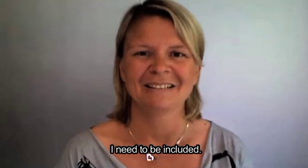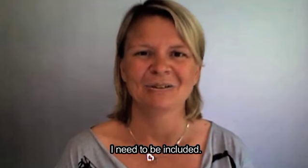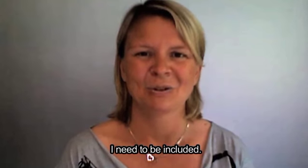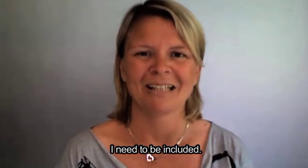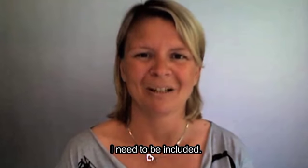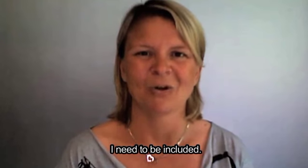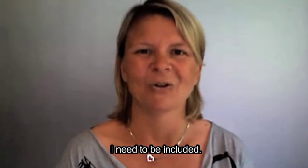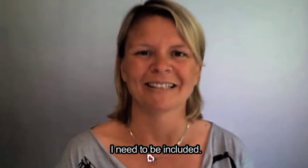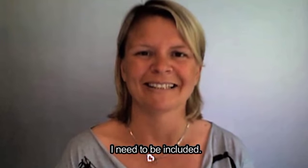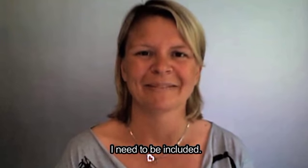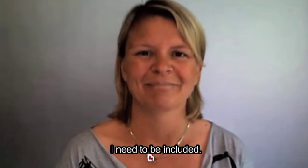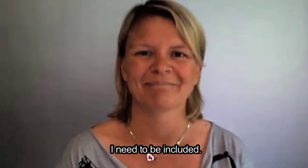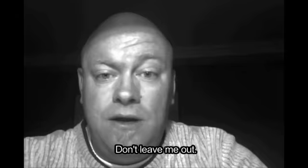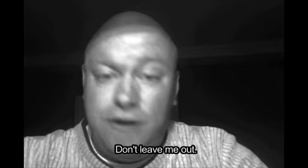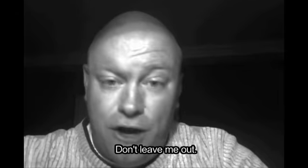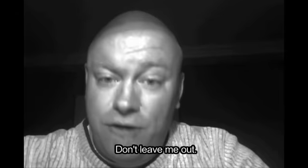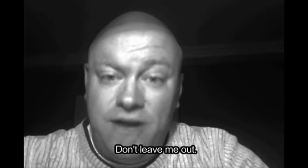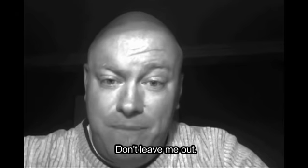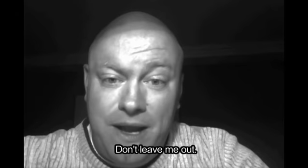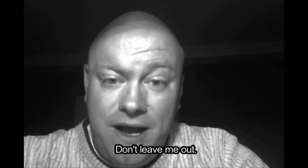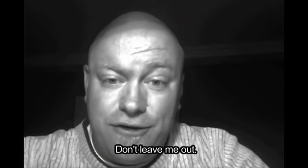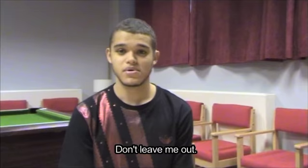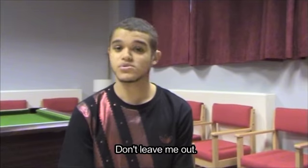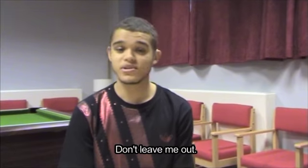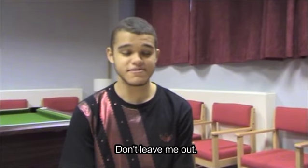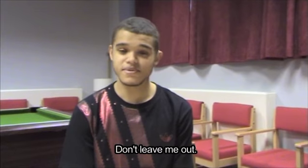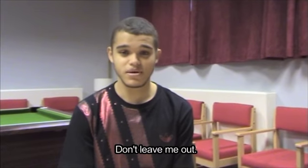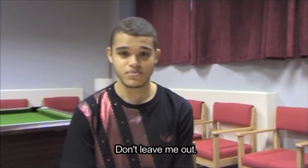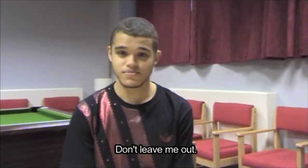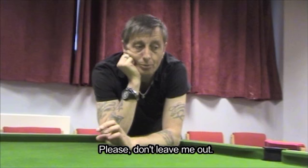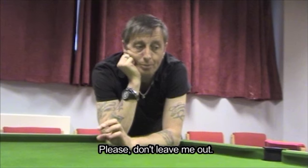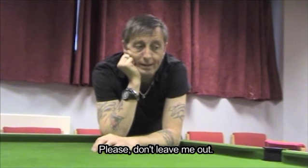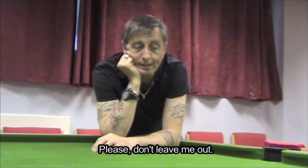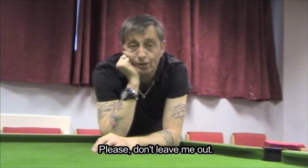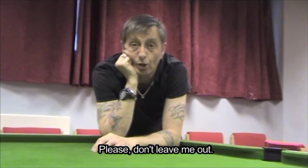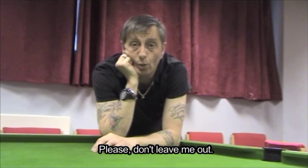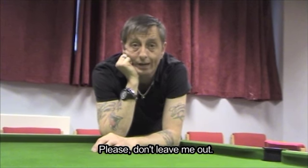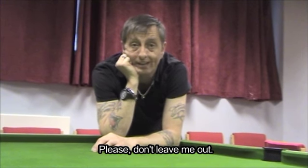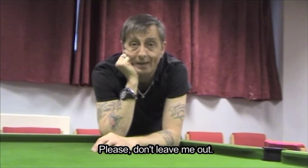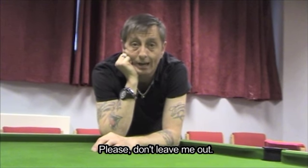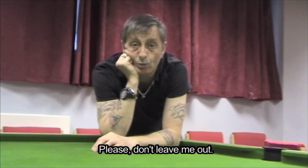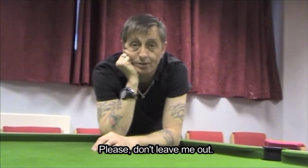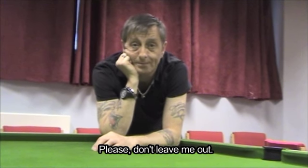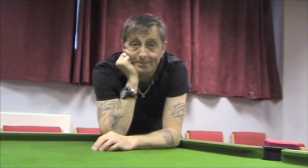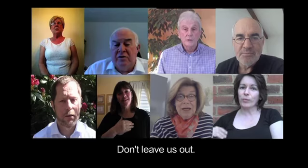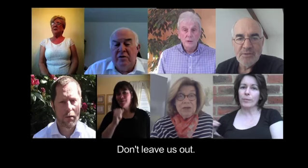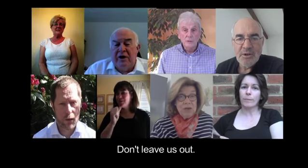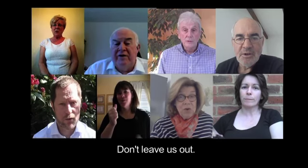to be included. Don't leave me out. Don't leave me out. Please don't leave me out. Don't